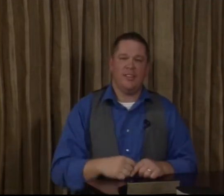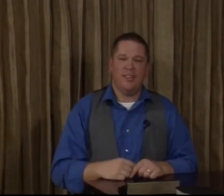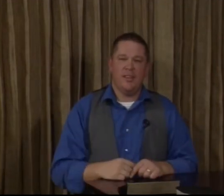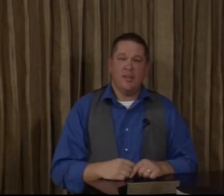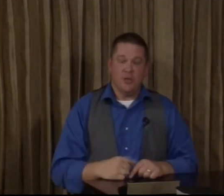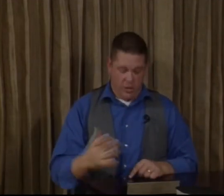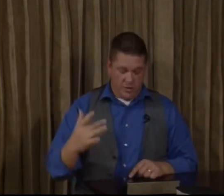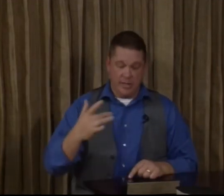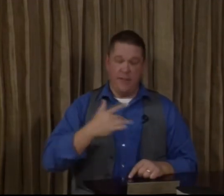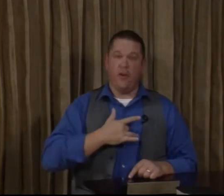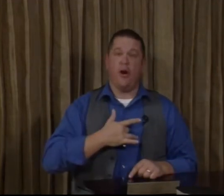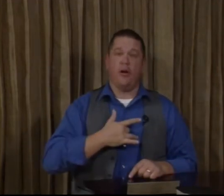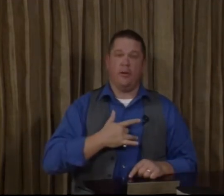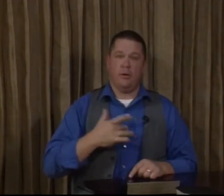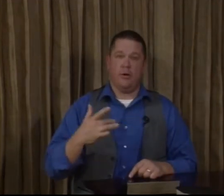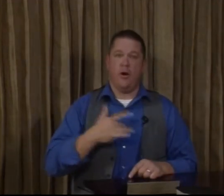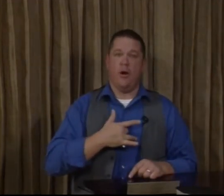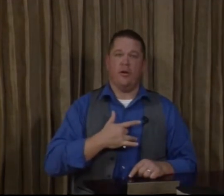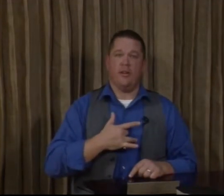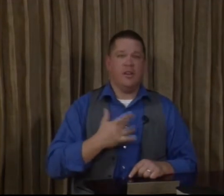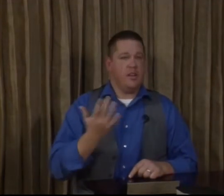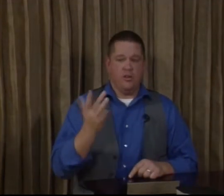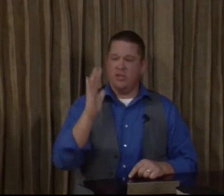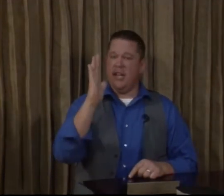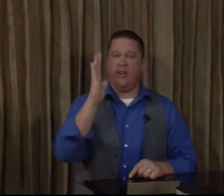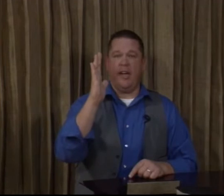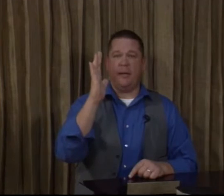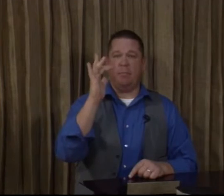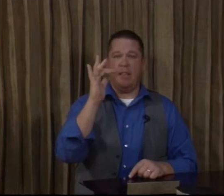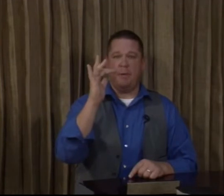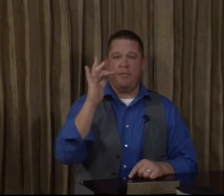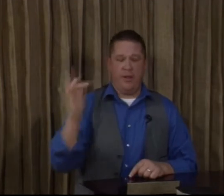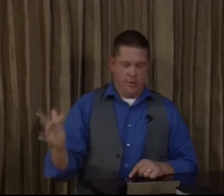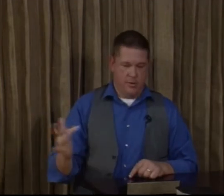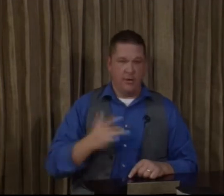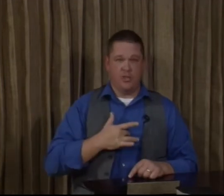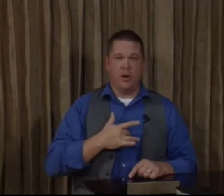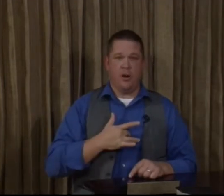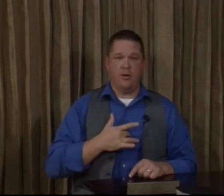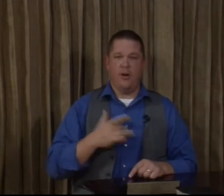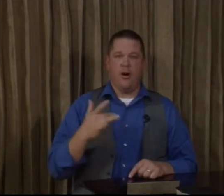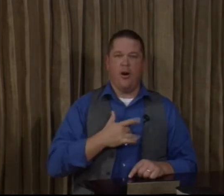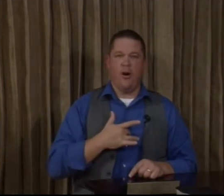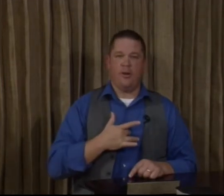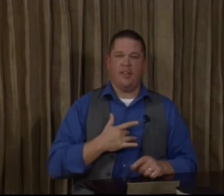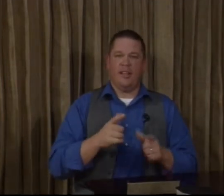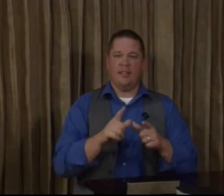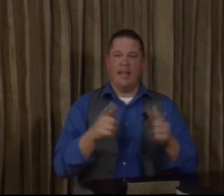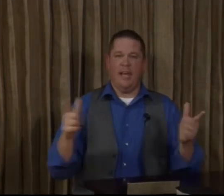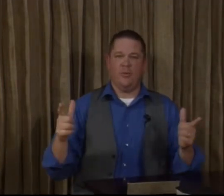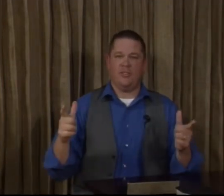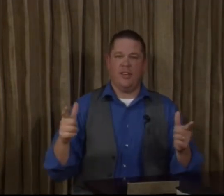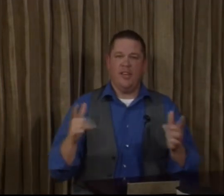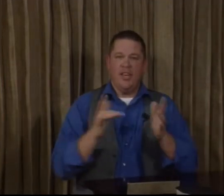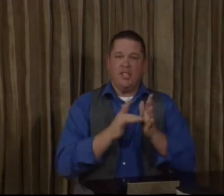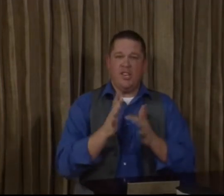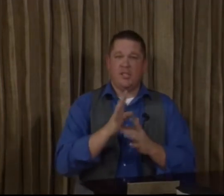So there's the sign for heart, heart. You just take your hand, bend that middle finger, touch your heart. Heart language. Jesus